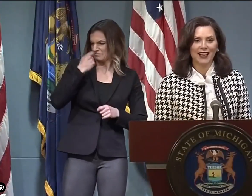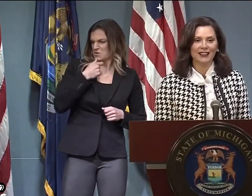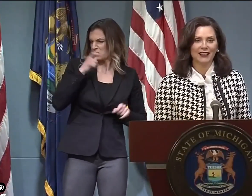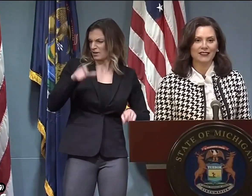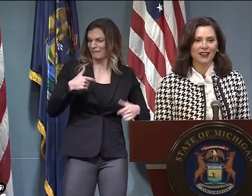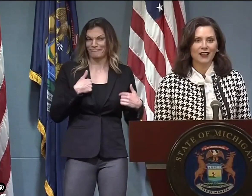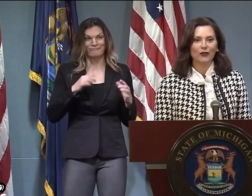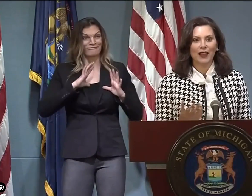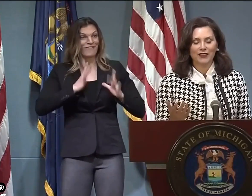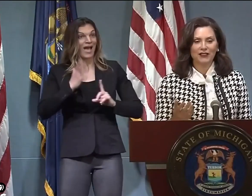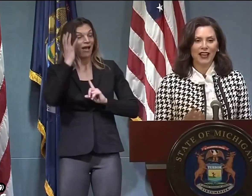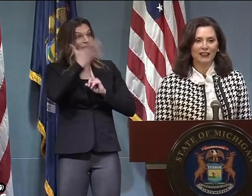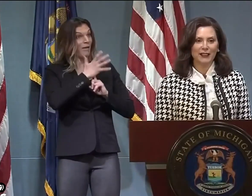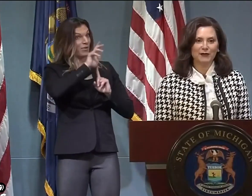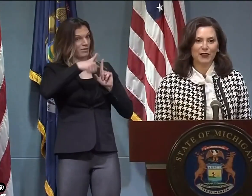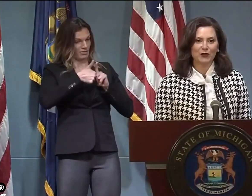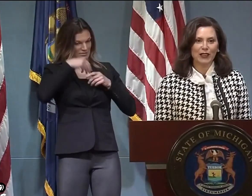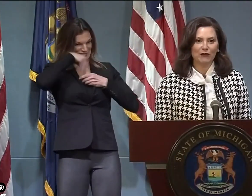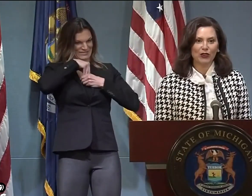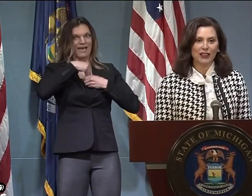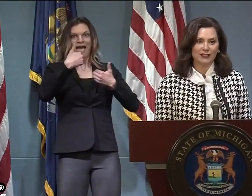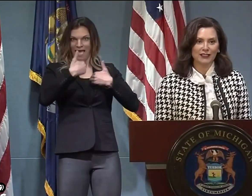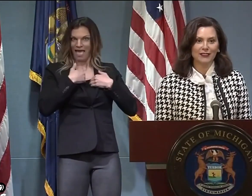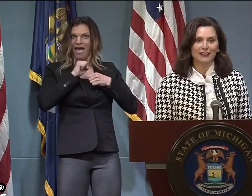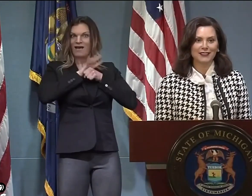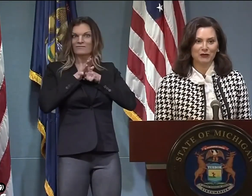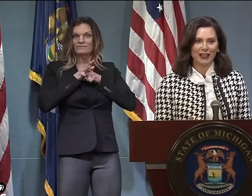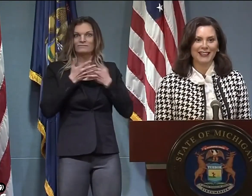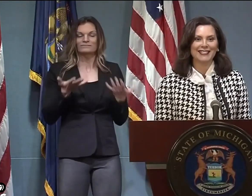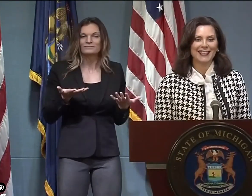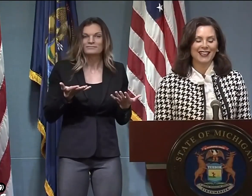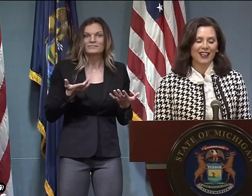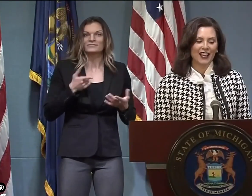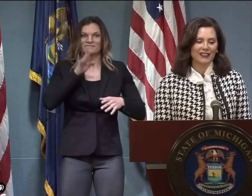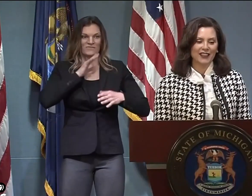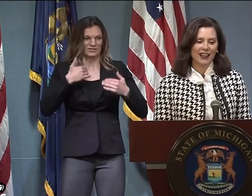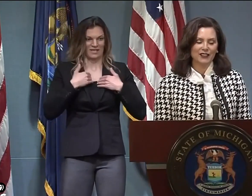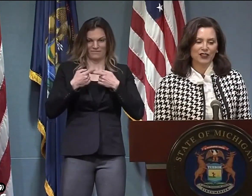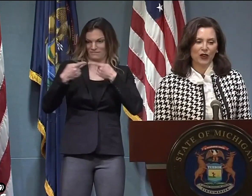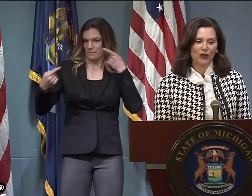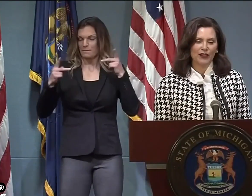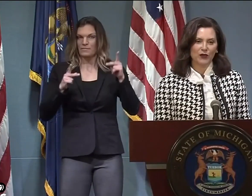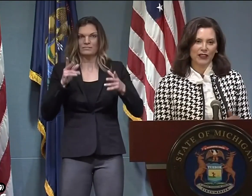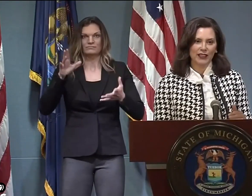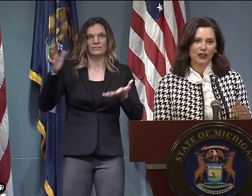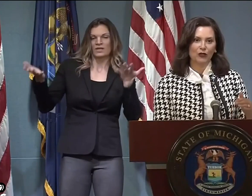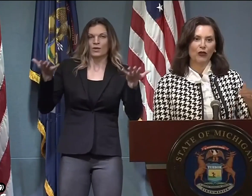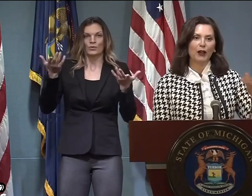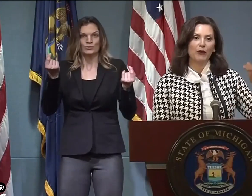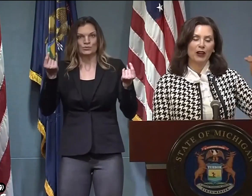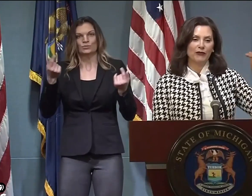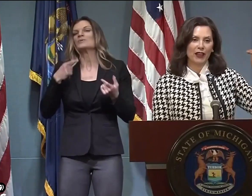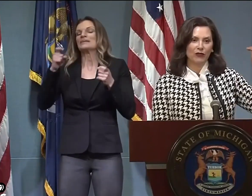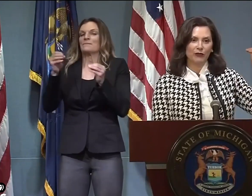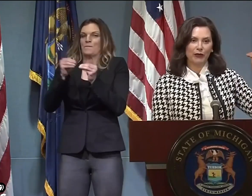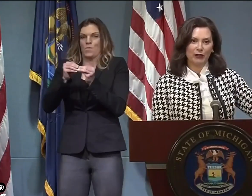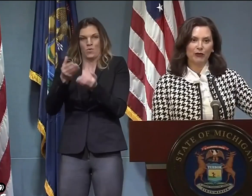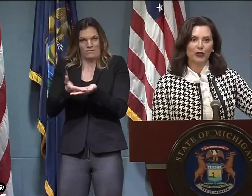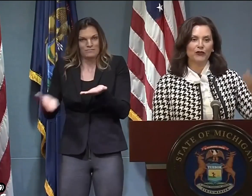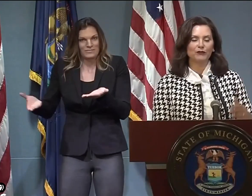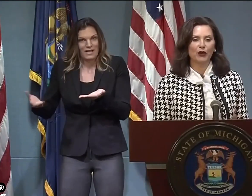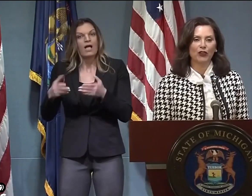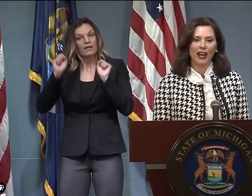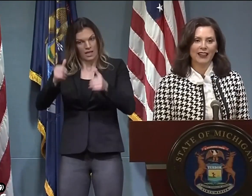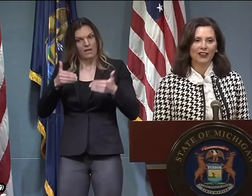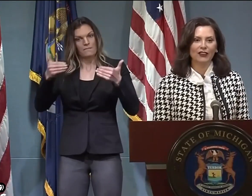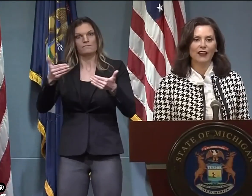to go and get a test because they don't fall in these guidelines. We have to have guidelines because we need more testing supplies. And so as